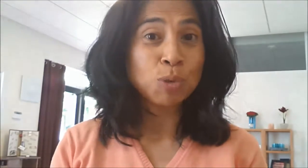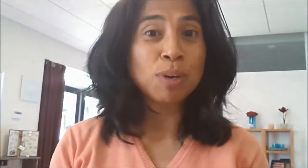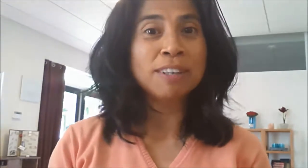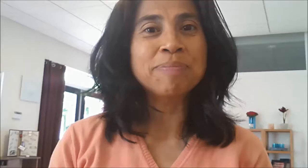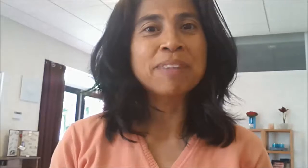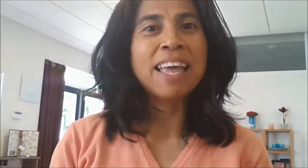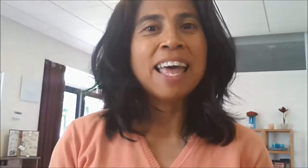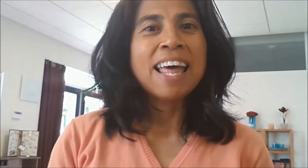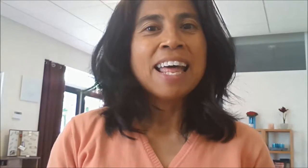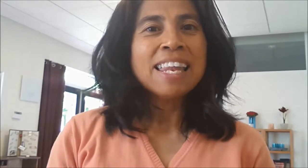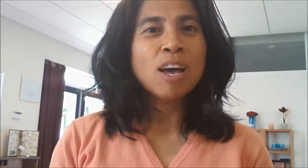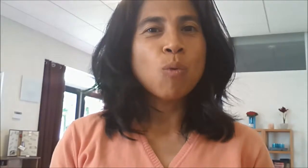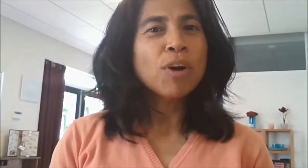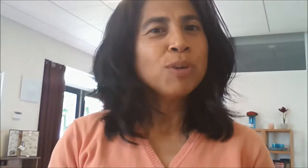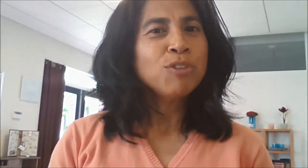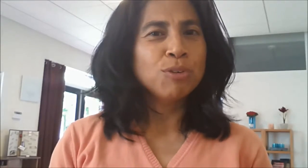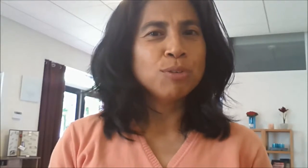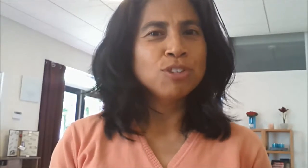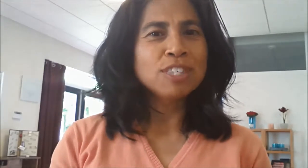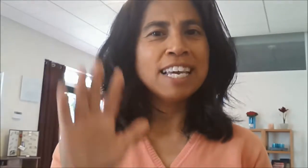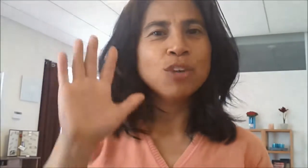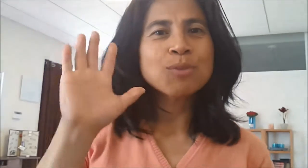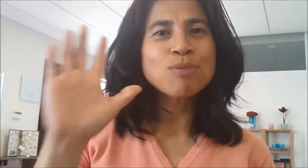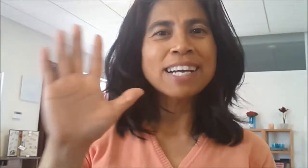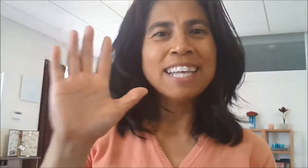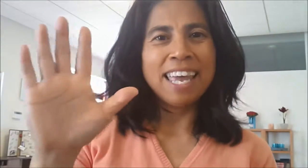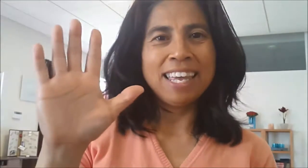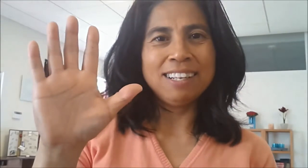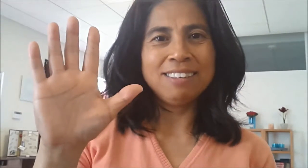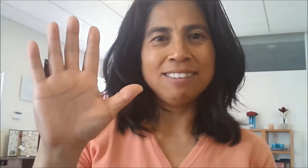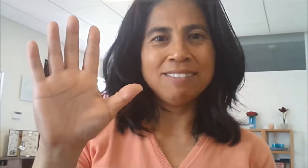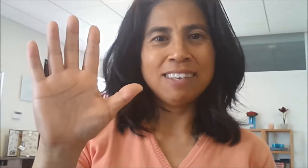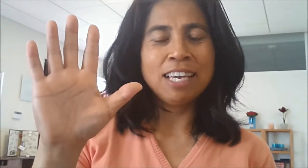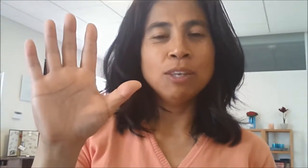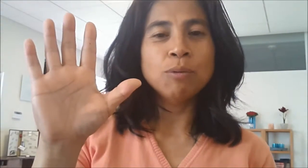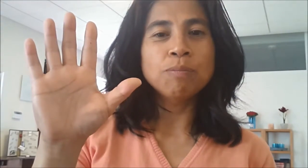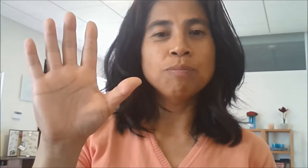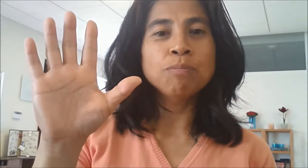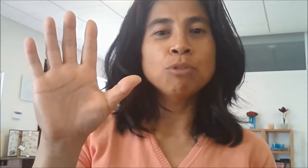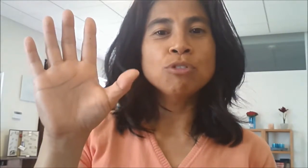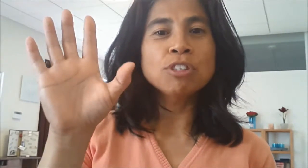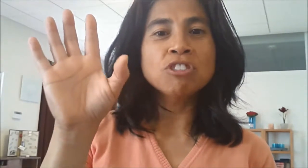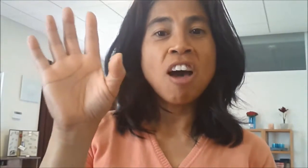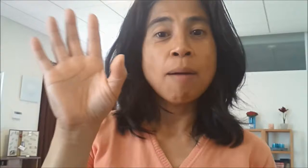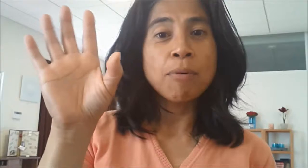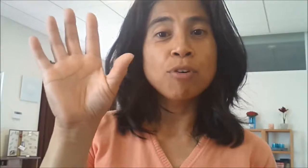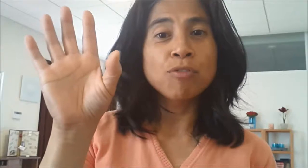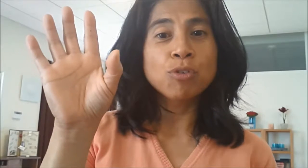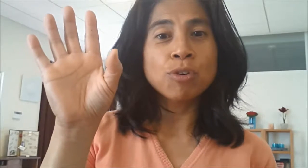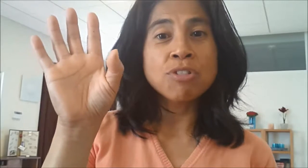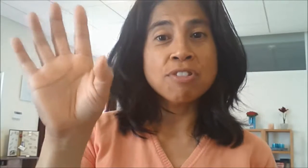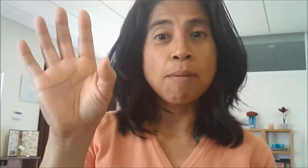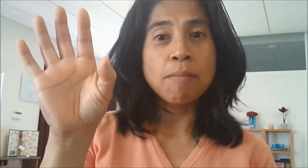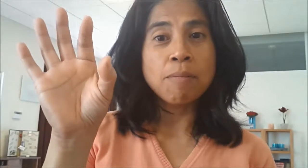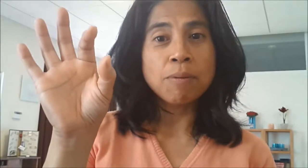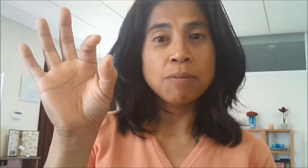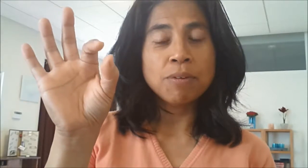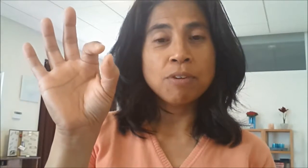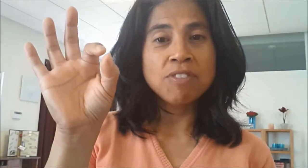you will. Now, what you do is you take your right hand and you put the top of your thumb, that